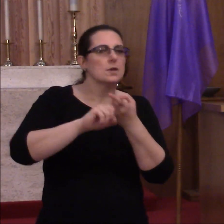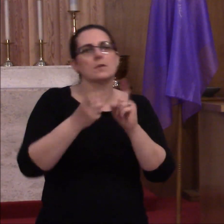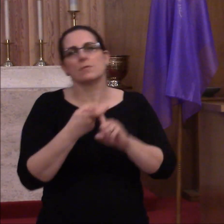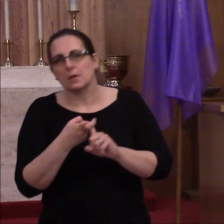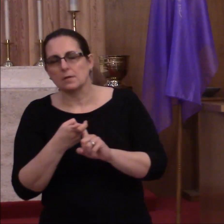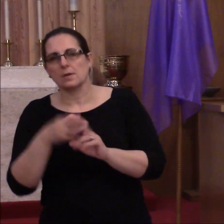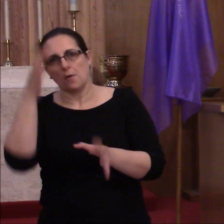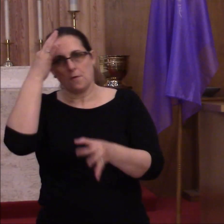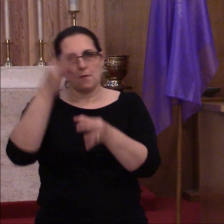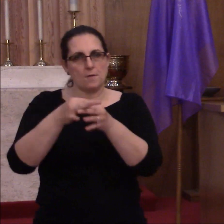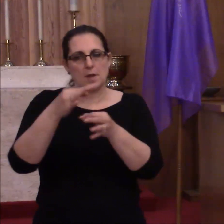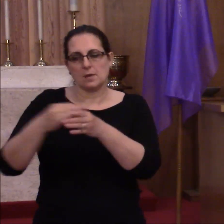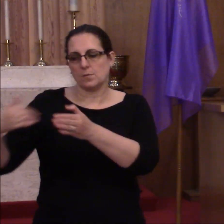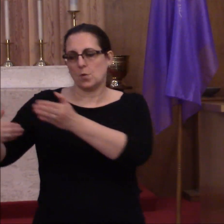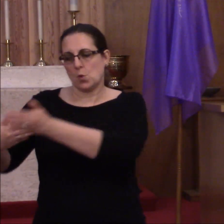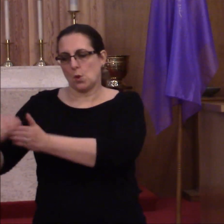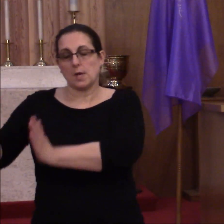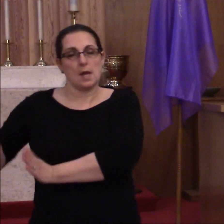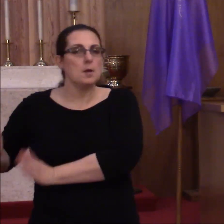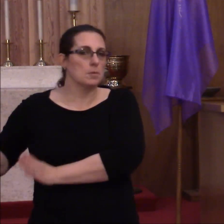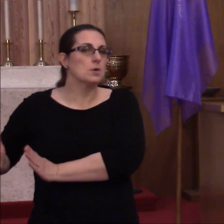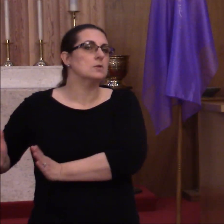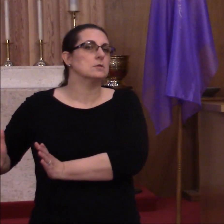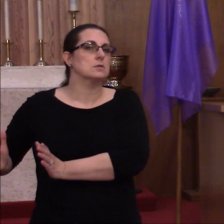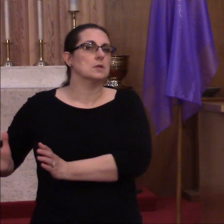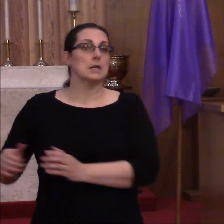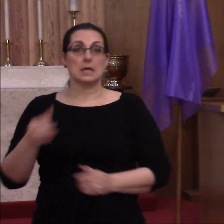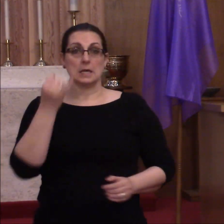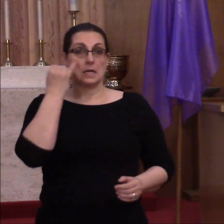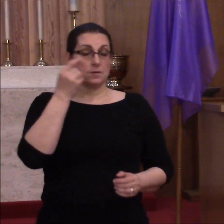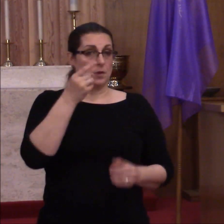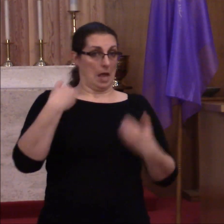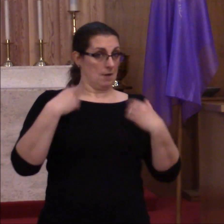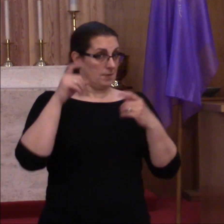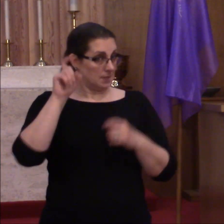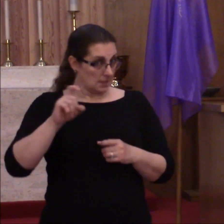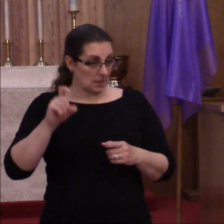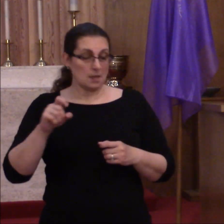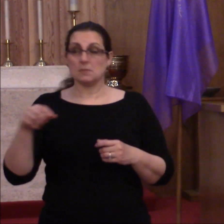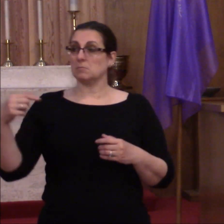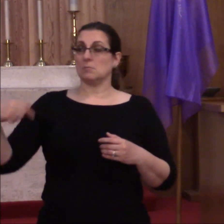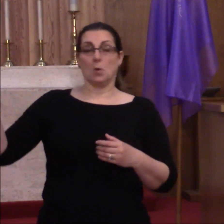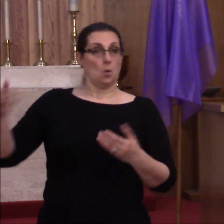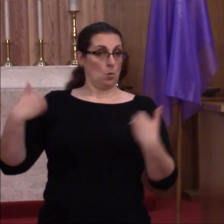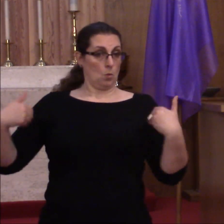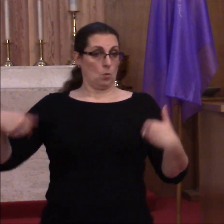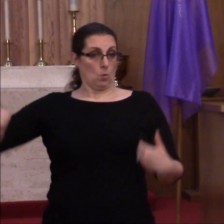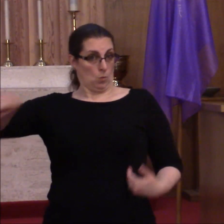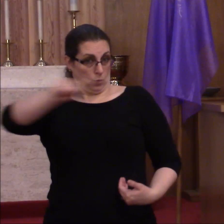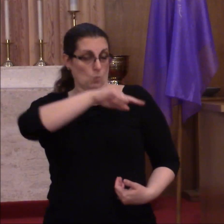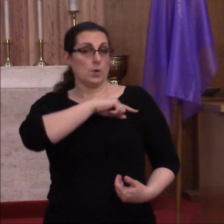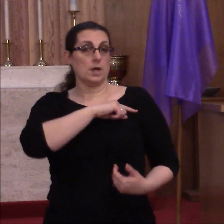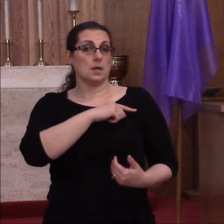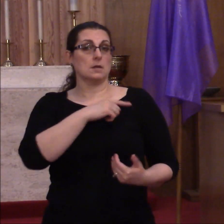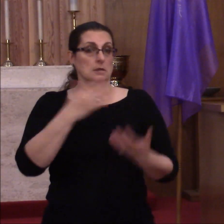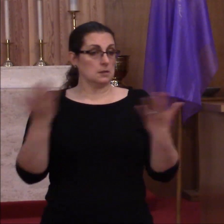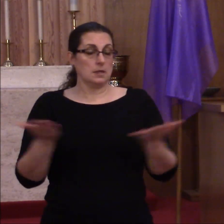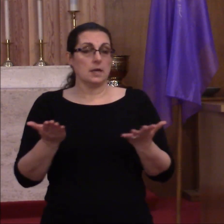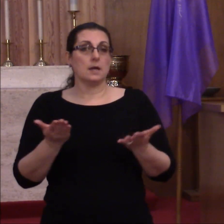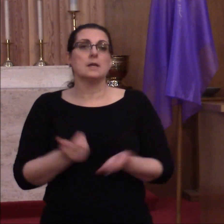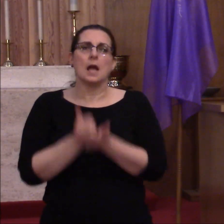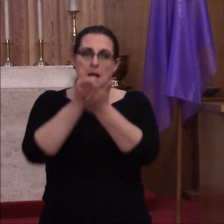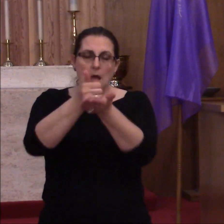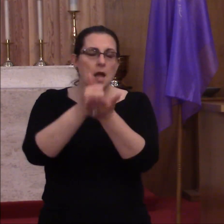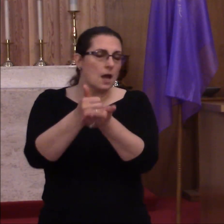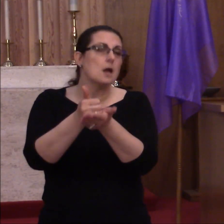neighbors and the like. If anyone has any need, the saints of Zion are built here to help and provide for you